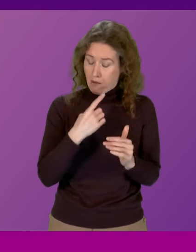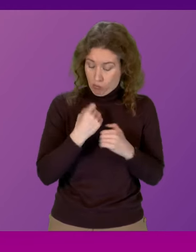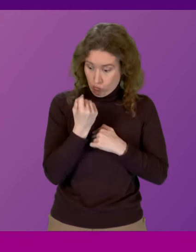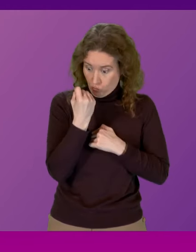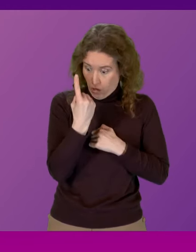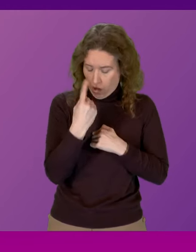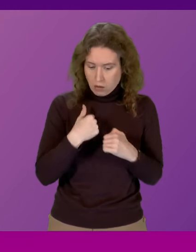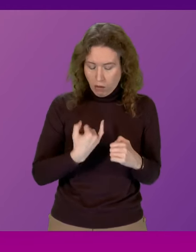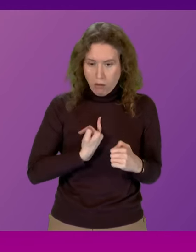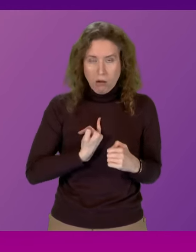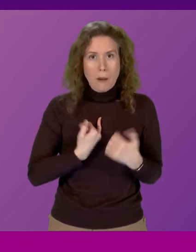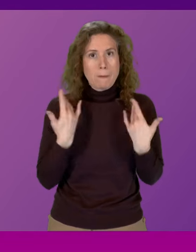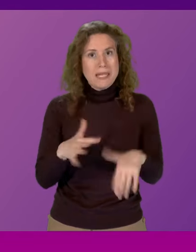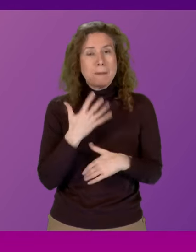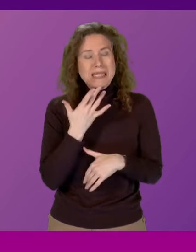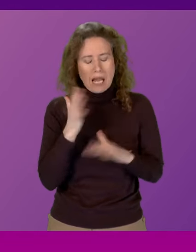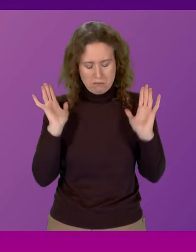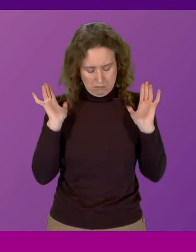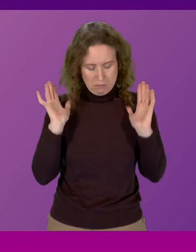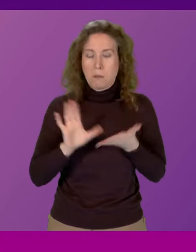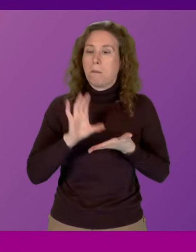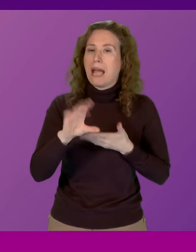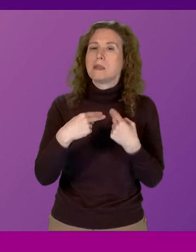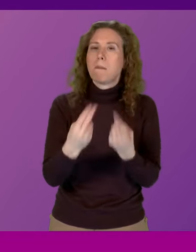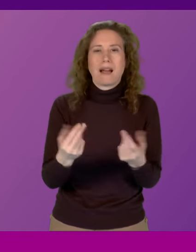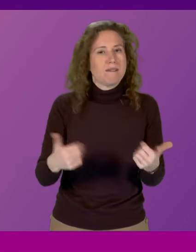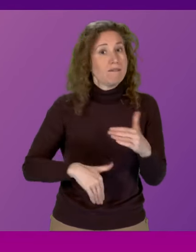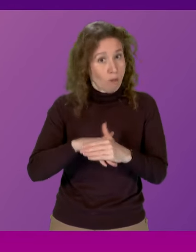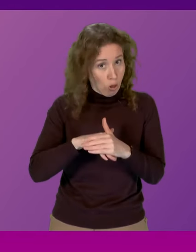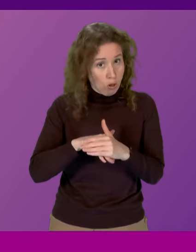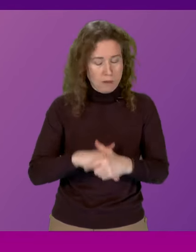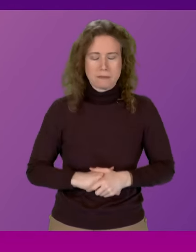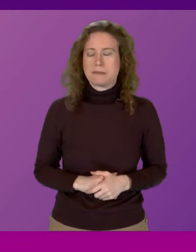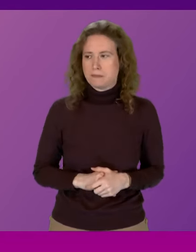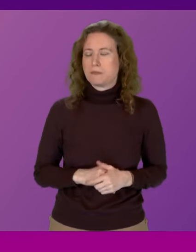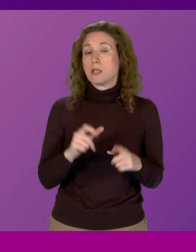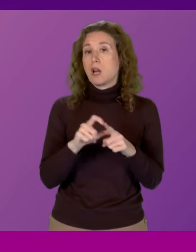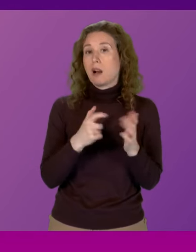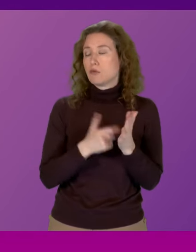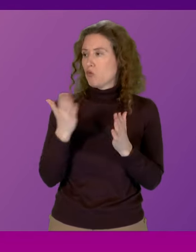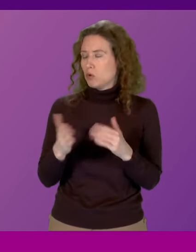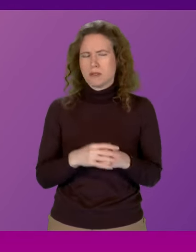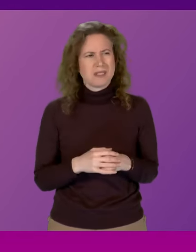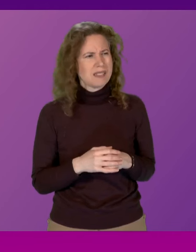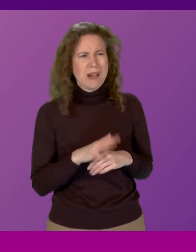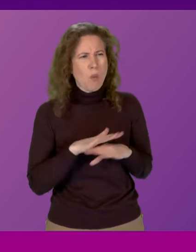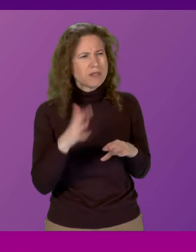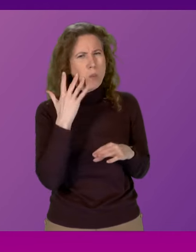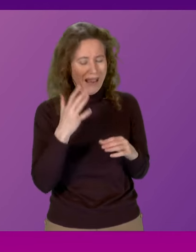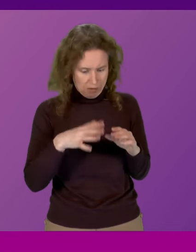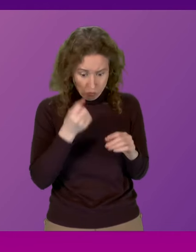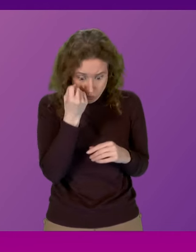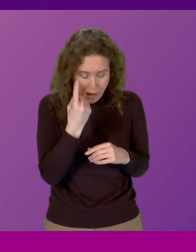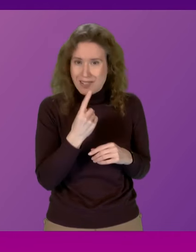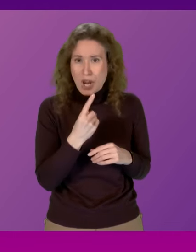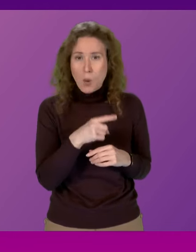what is an honest mistake, of course, paid back the expense in its entirety. Douglas Ross. It wasn't upon discovering something.